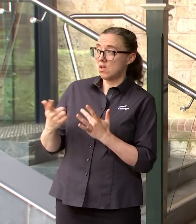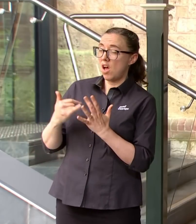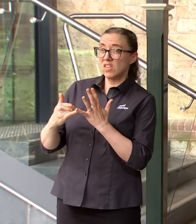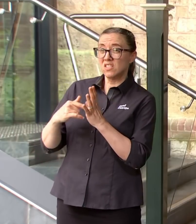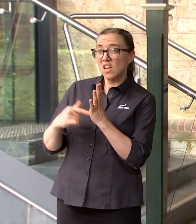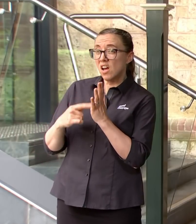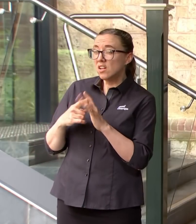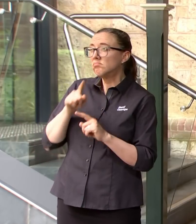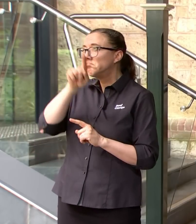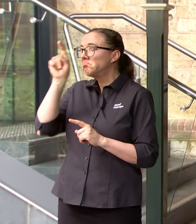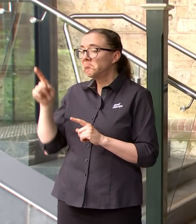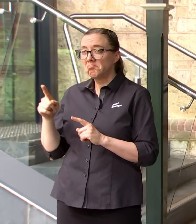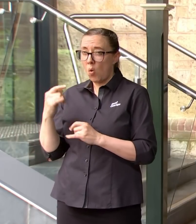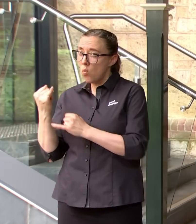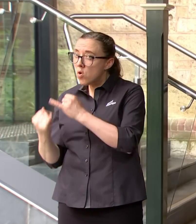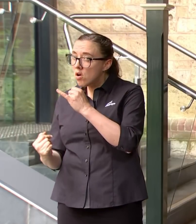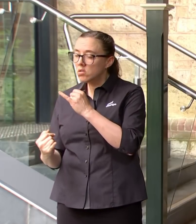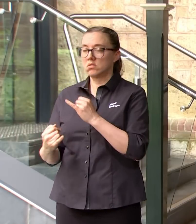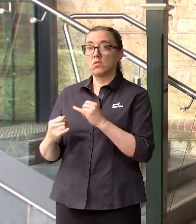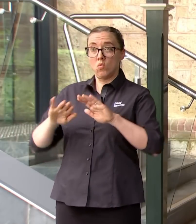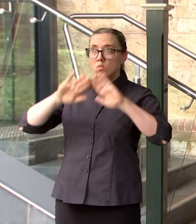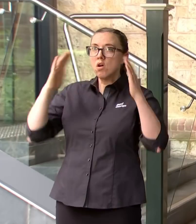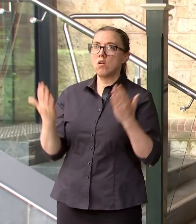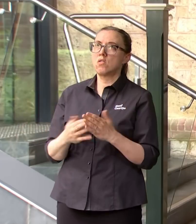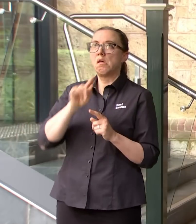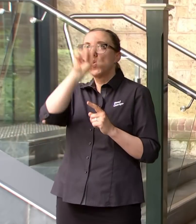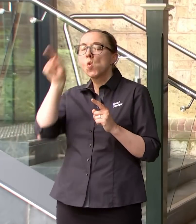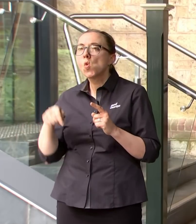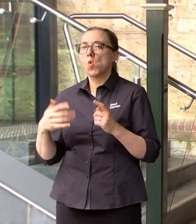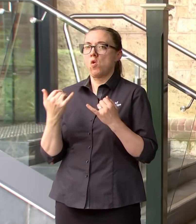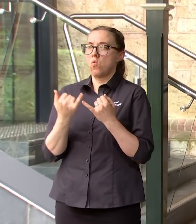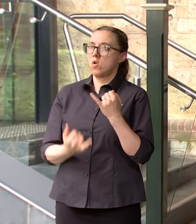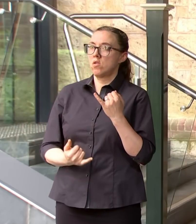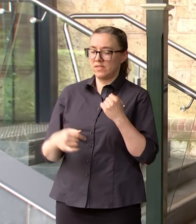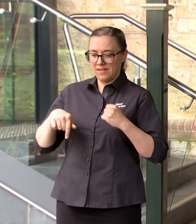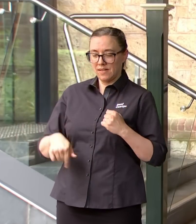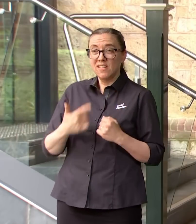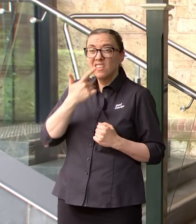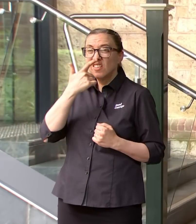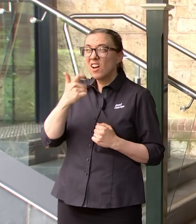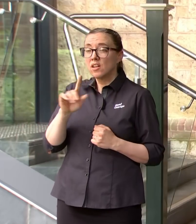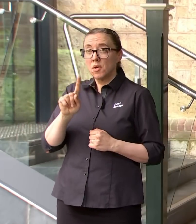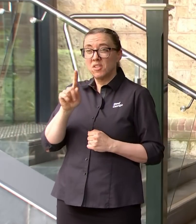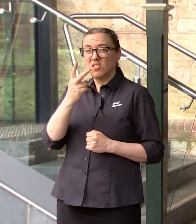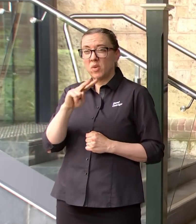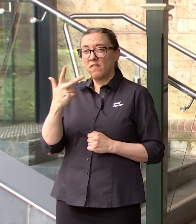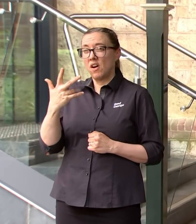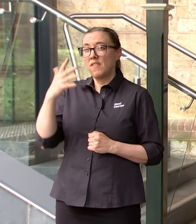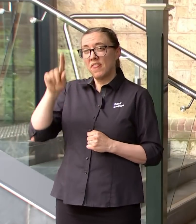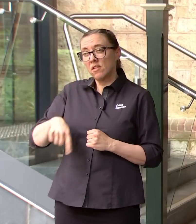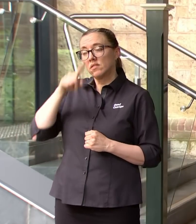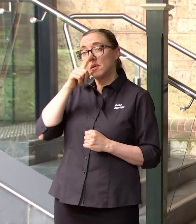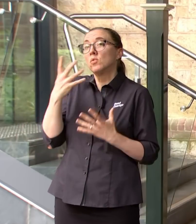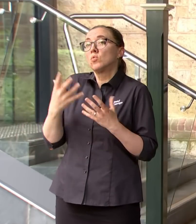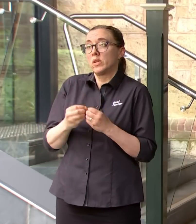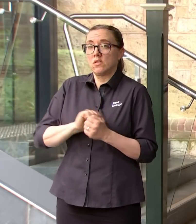of Australia and around the world we're very fortunate here at the moment. I think we have around about 25,000 active cases across